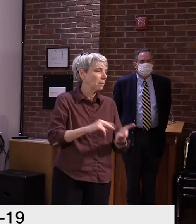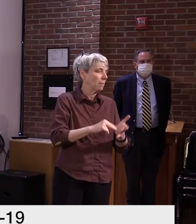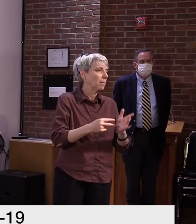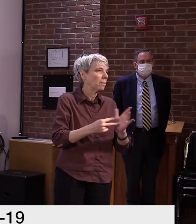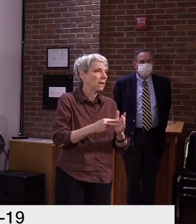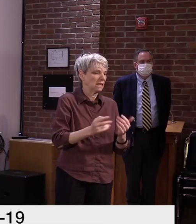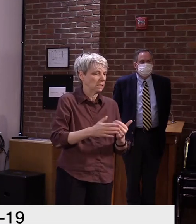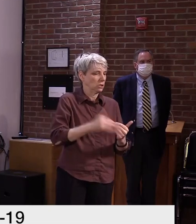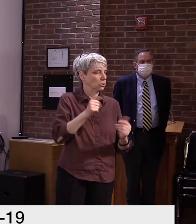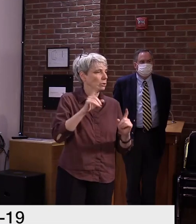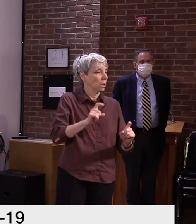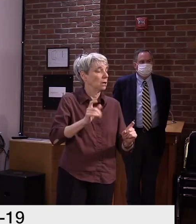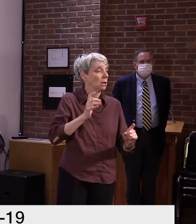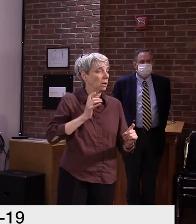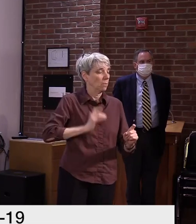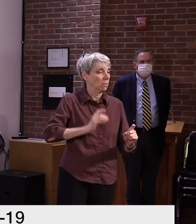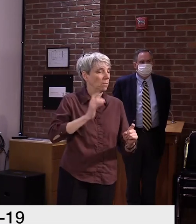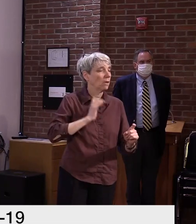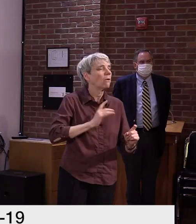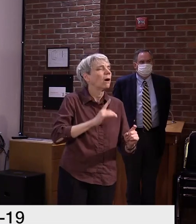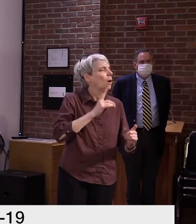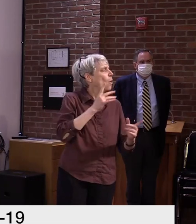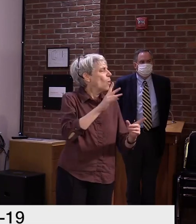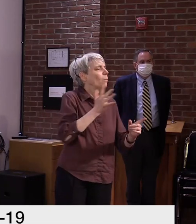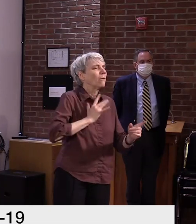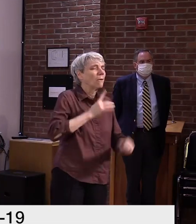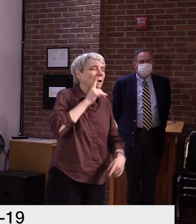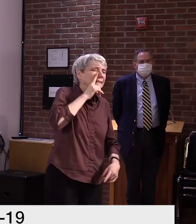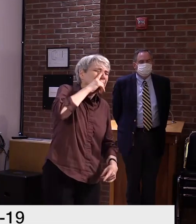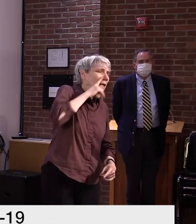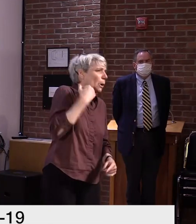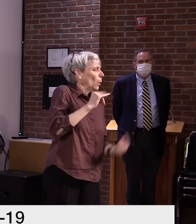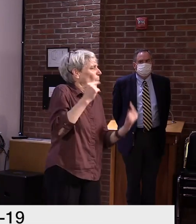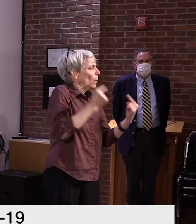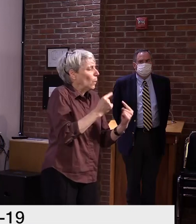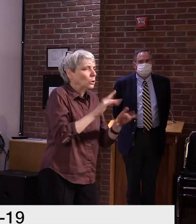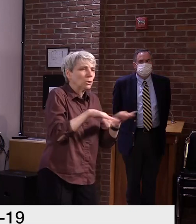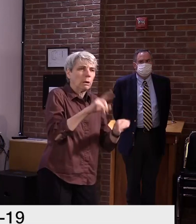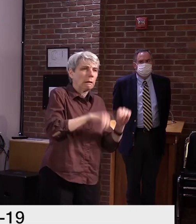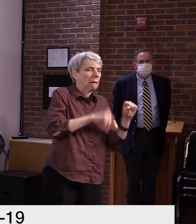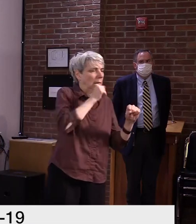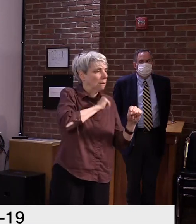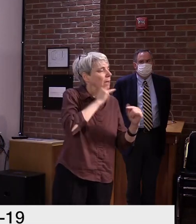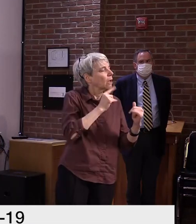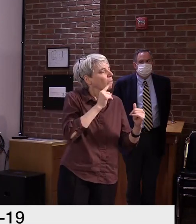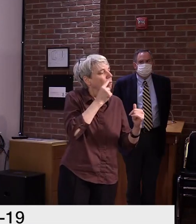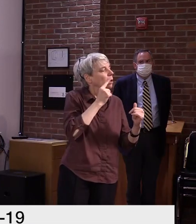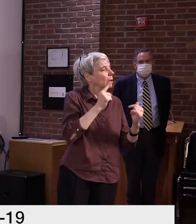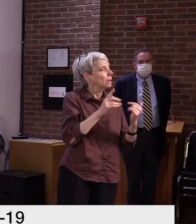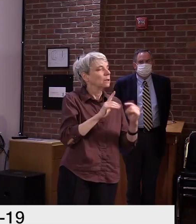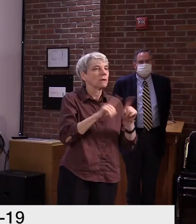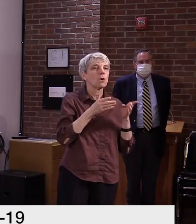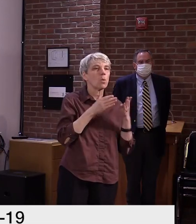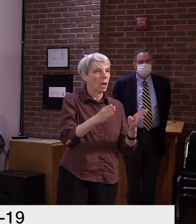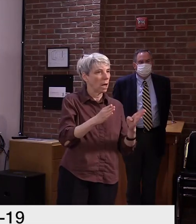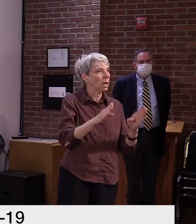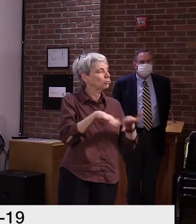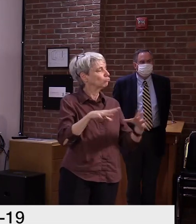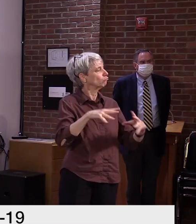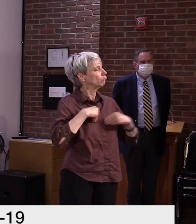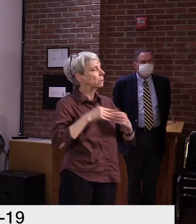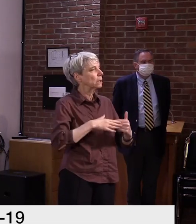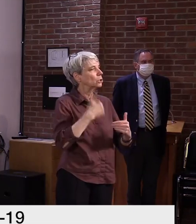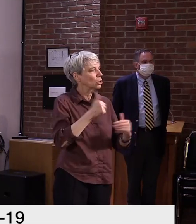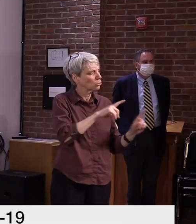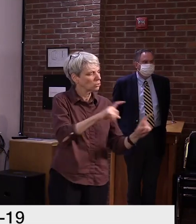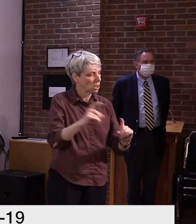rather than the NP swab, which is more invasive. And we know that in Vermont, children ages zero through nine years